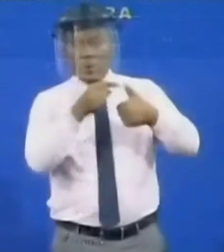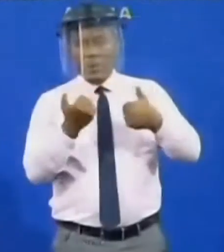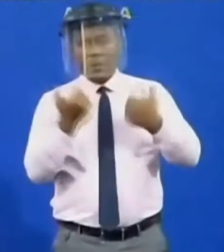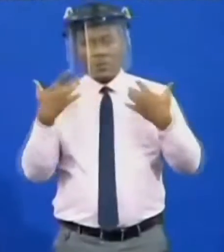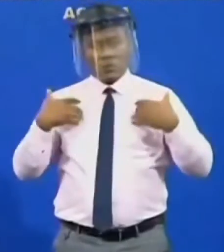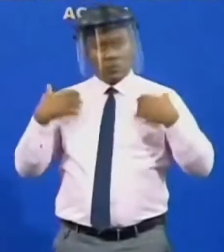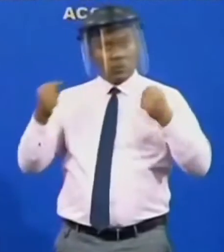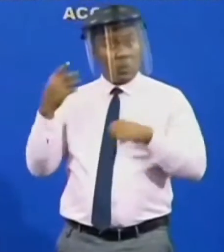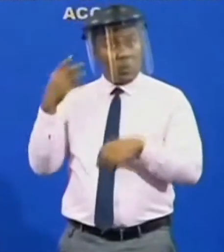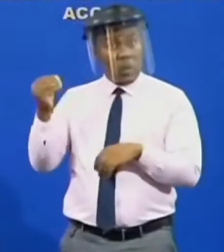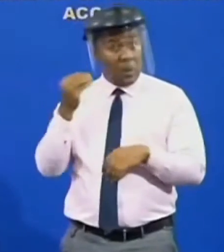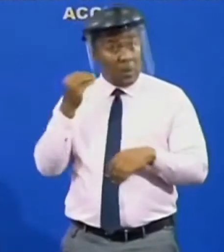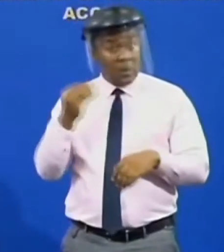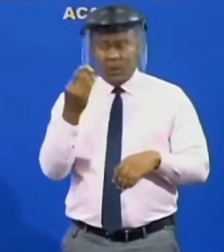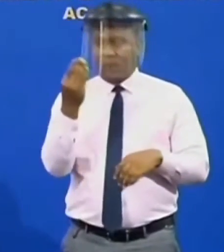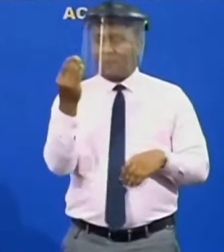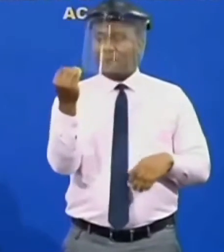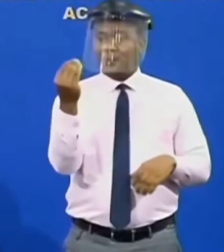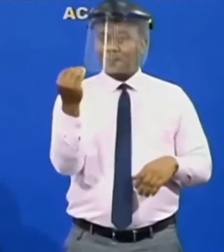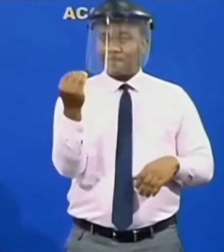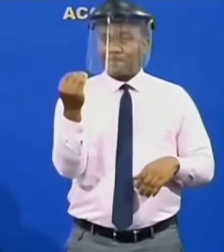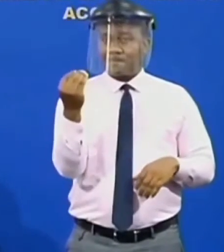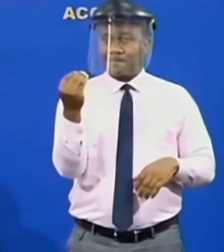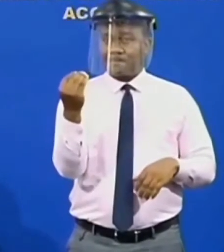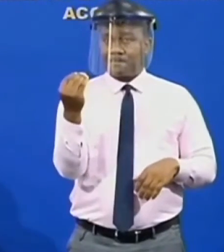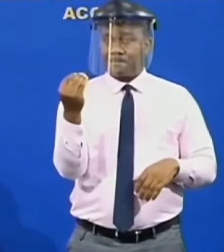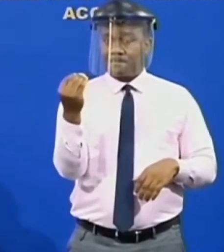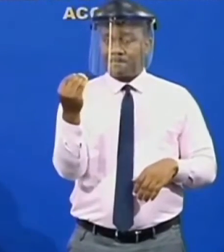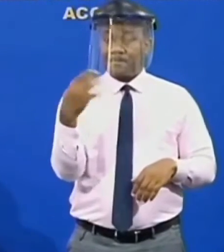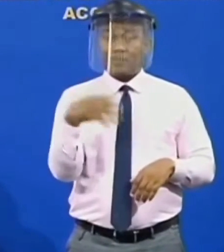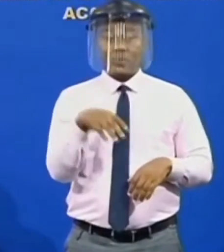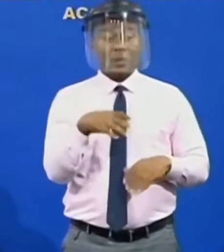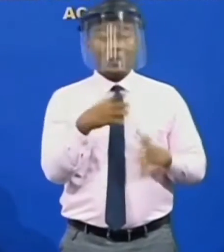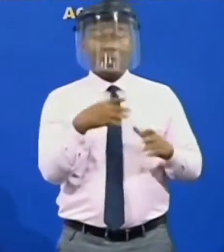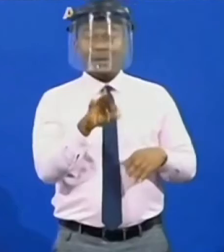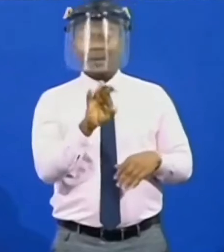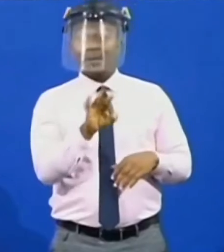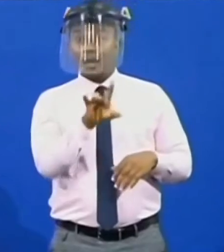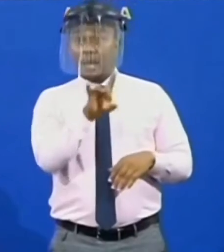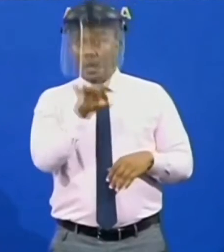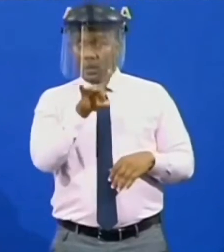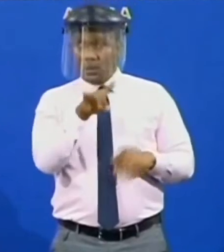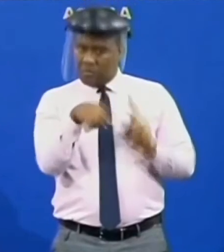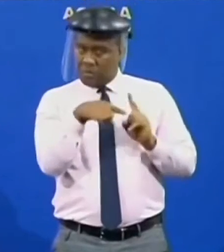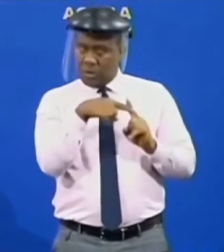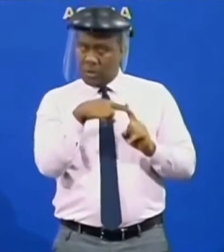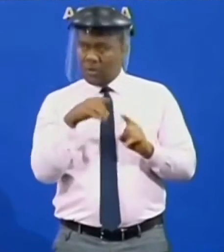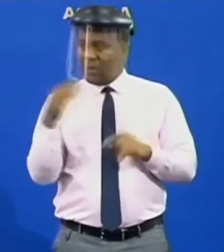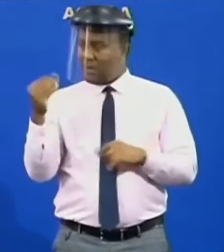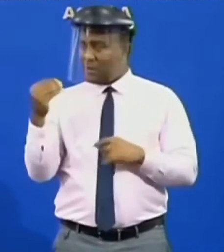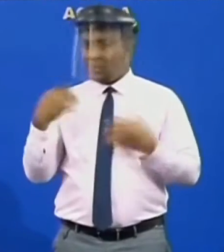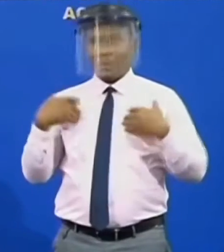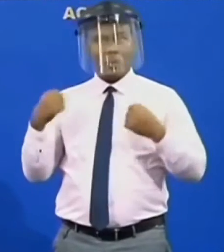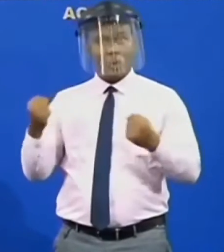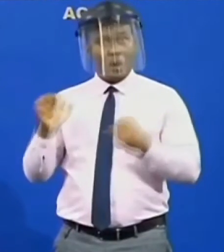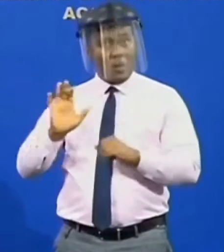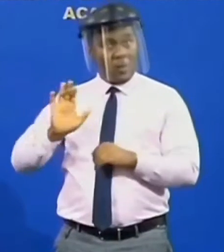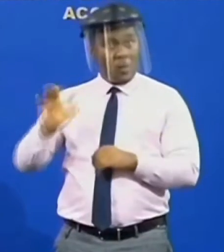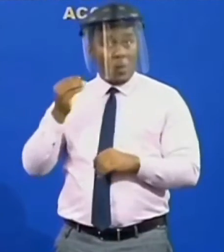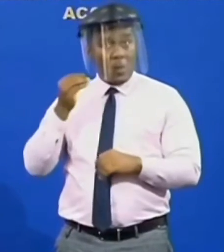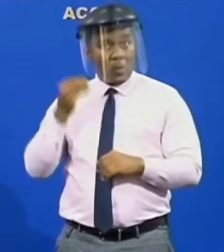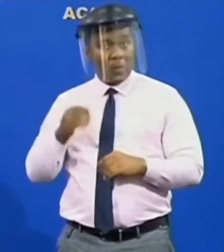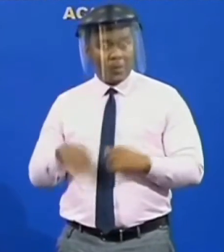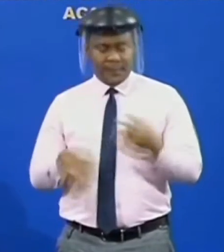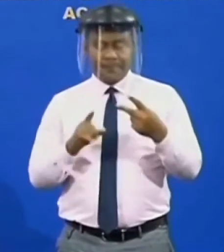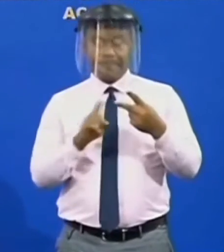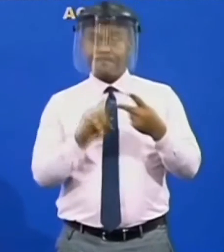are 14. Out of 98 cases, the active cases are 84. In